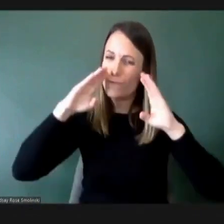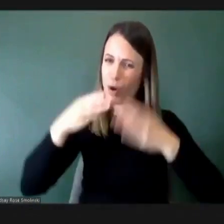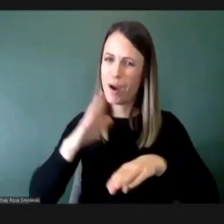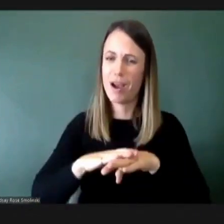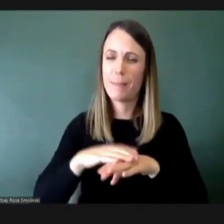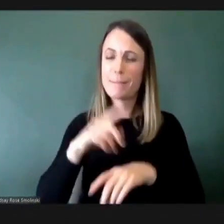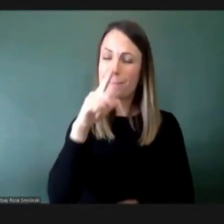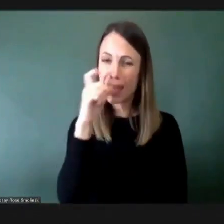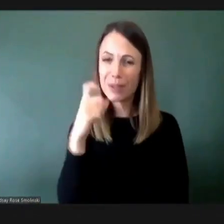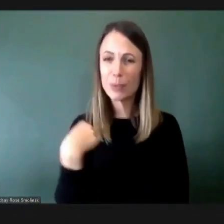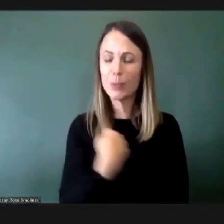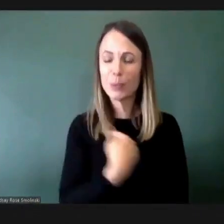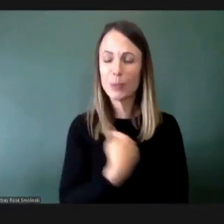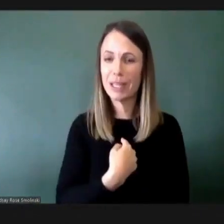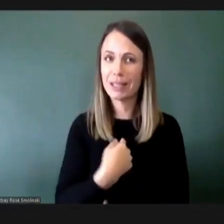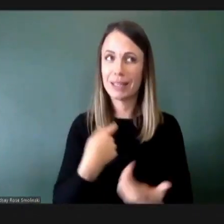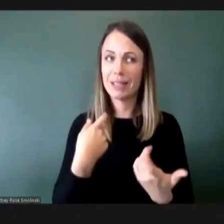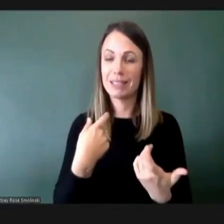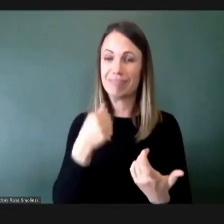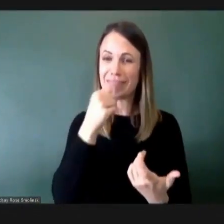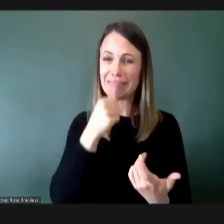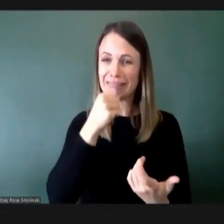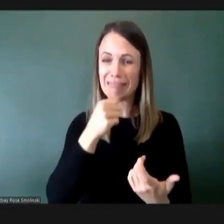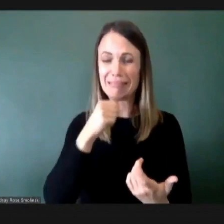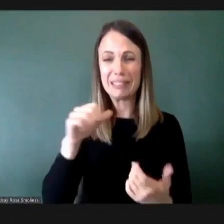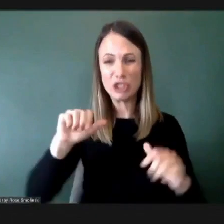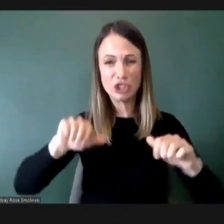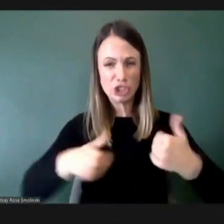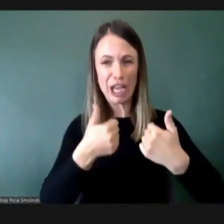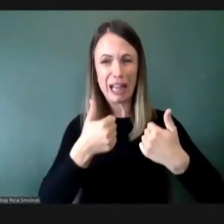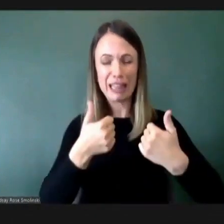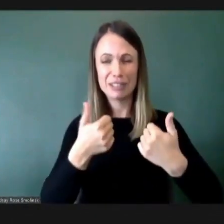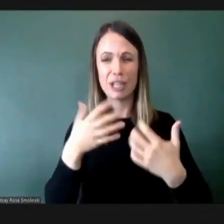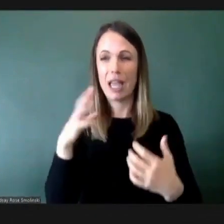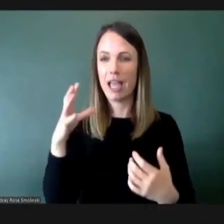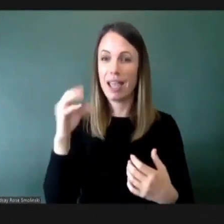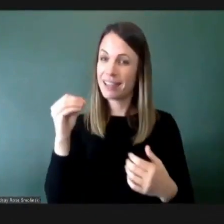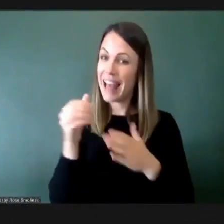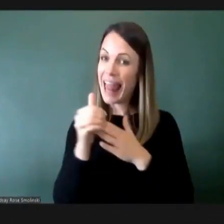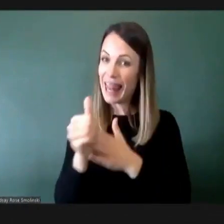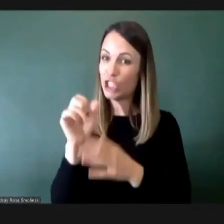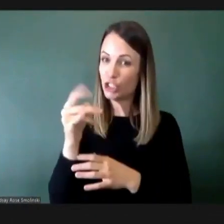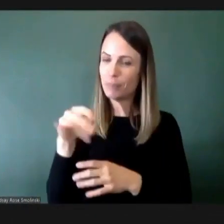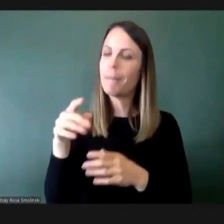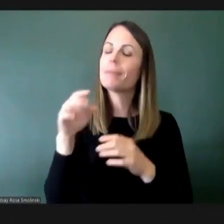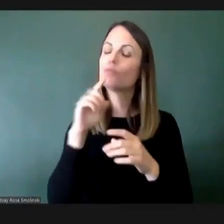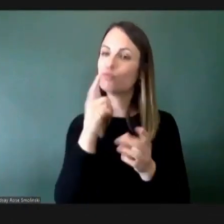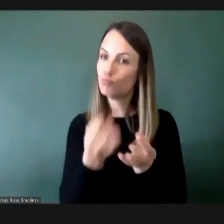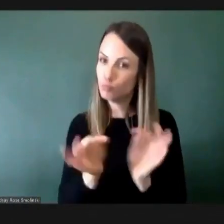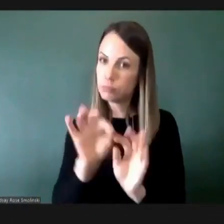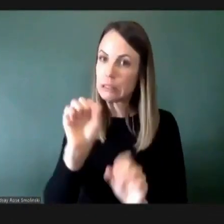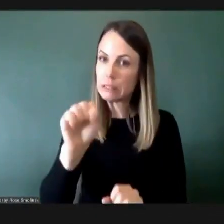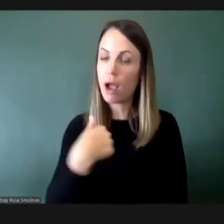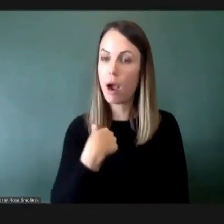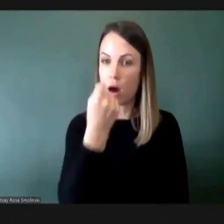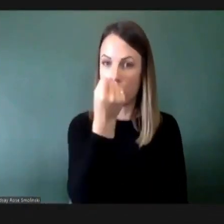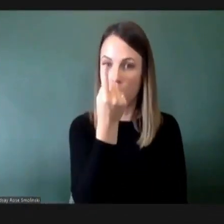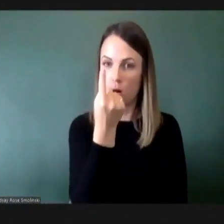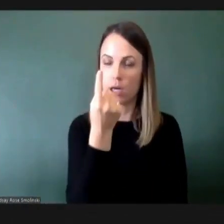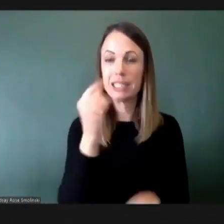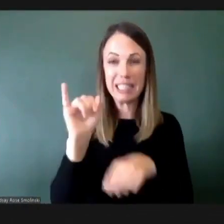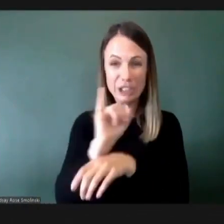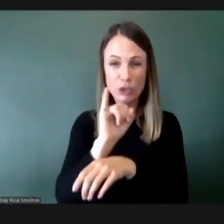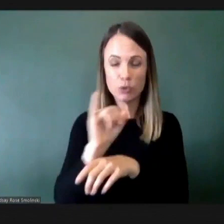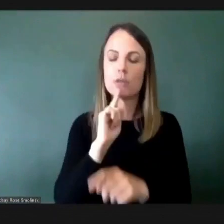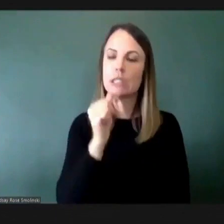because we are dealing with very challenging times and leadership does matter. I do understand that the industry